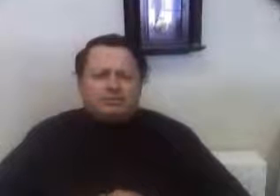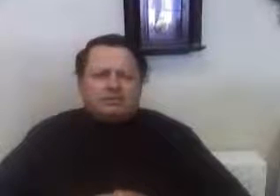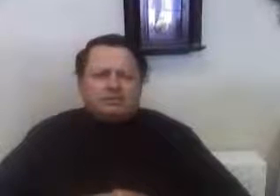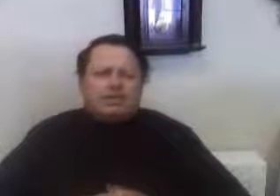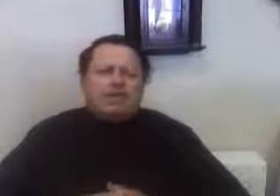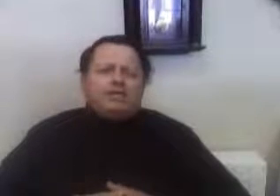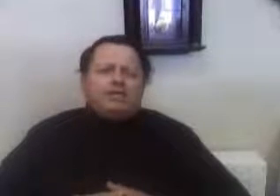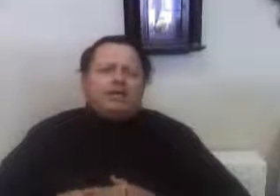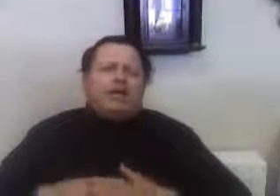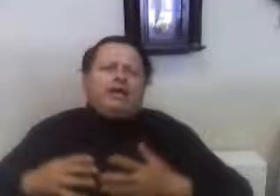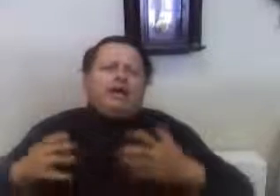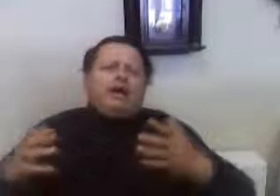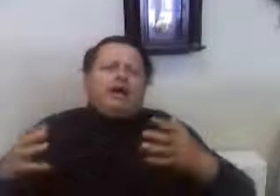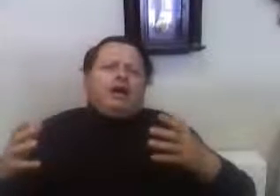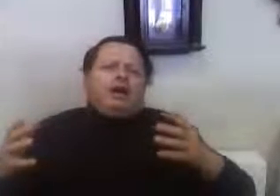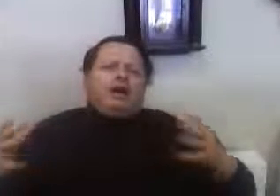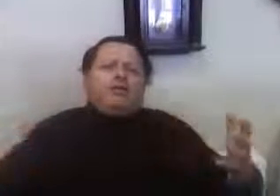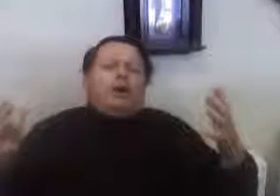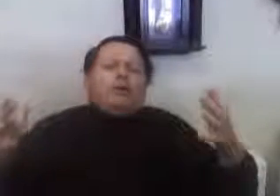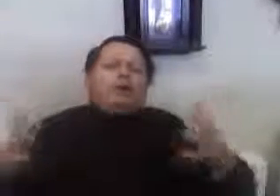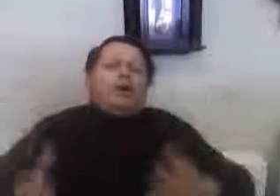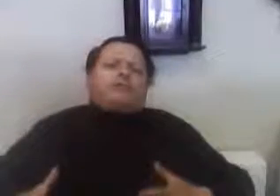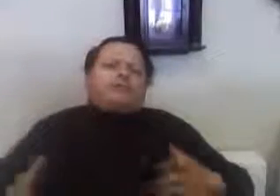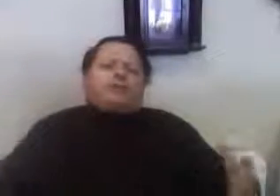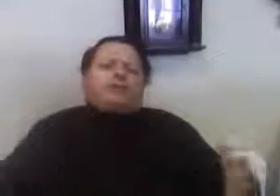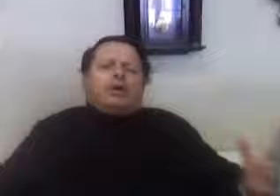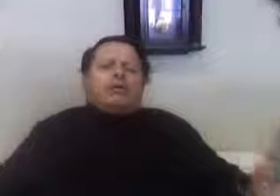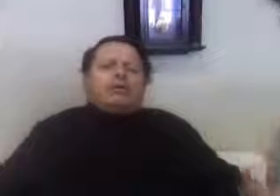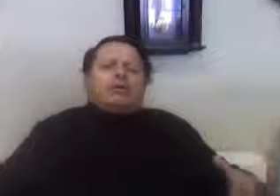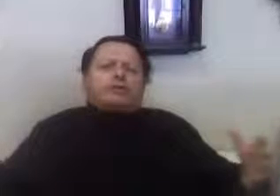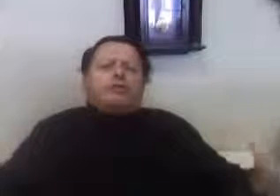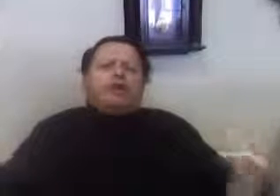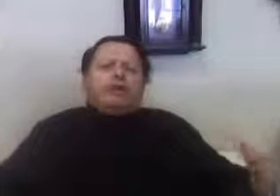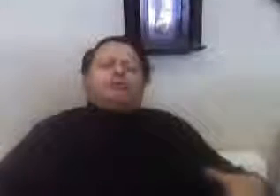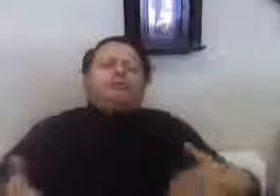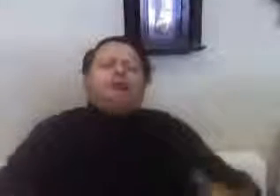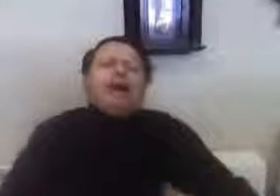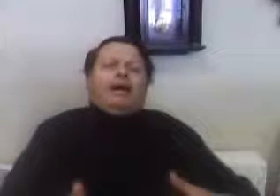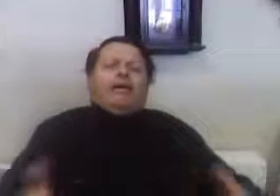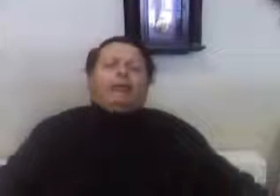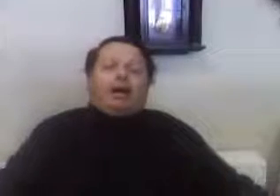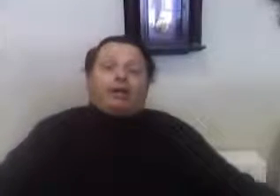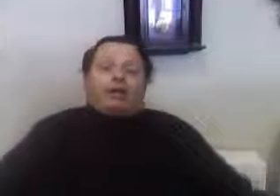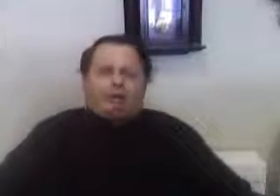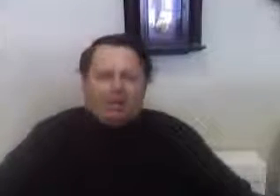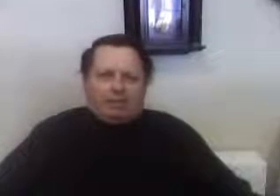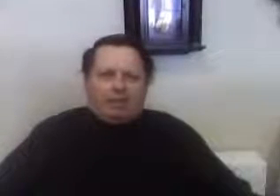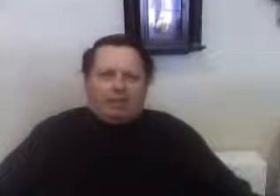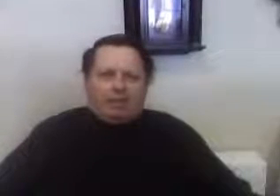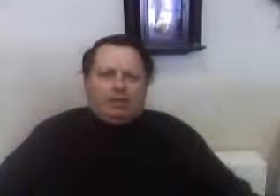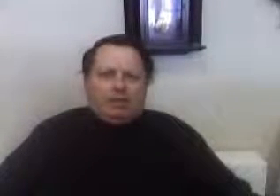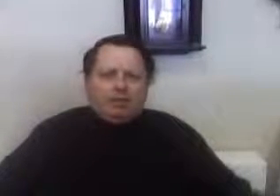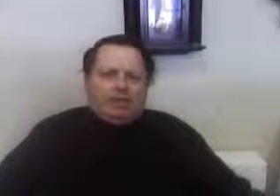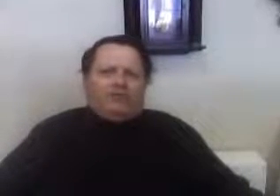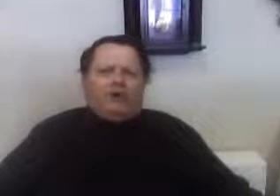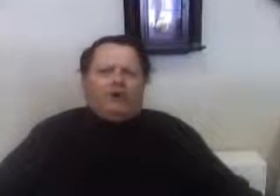When he said, I want every one of my workers to be able to buy the product we make. Therefore,